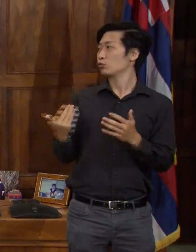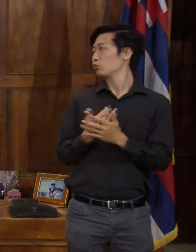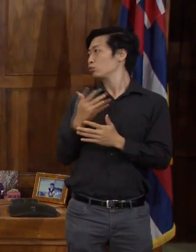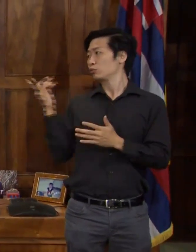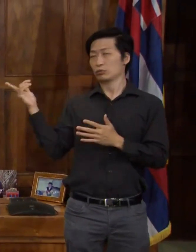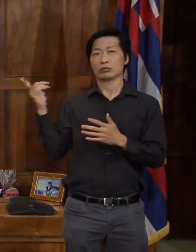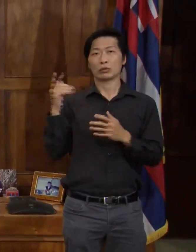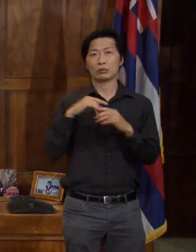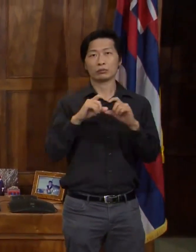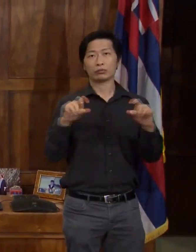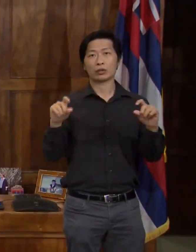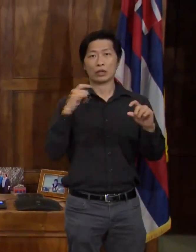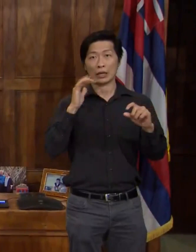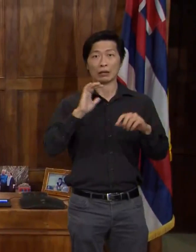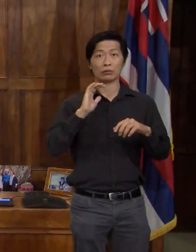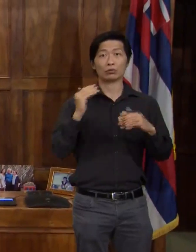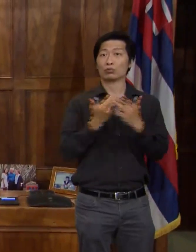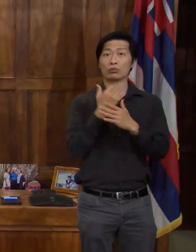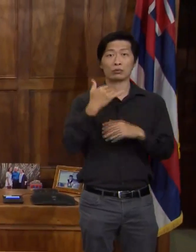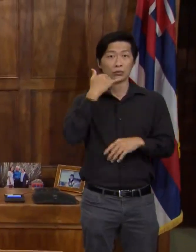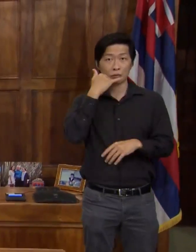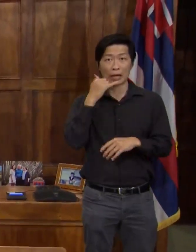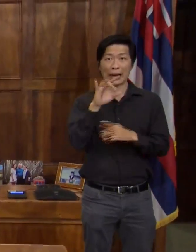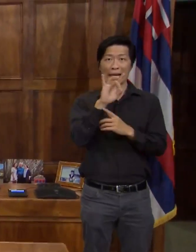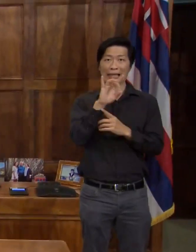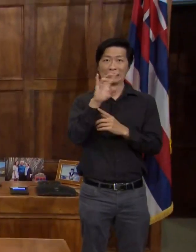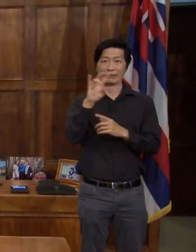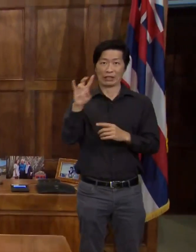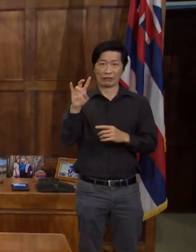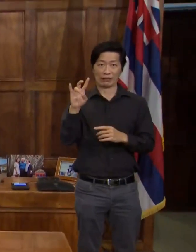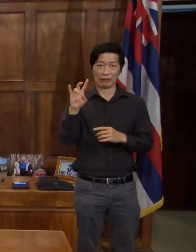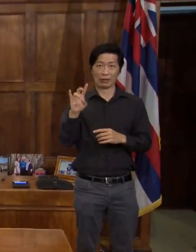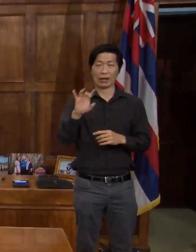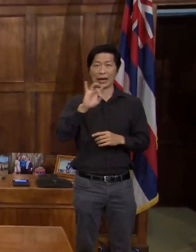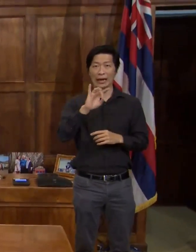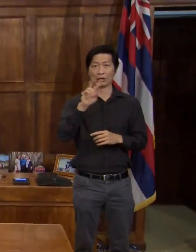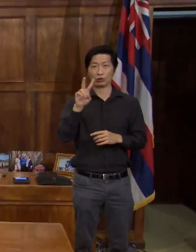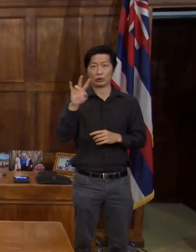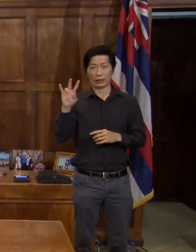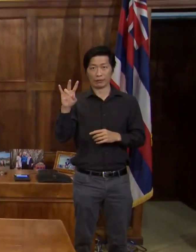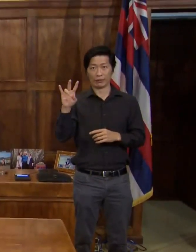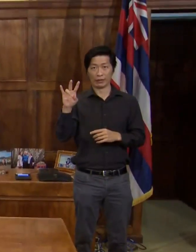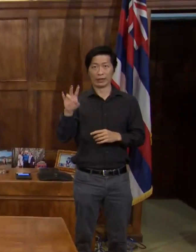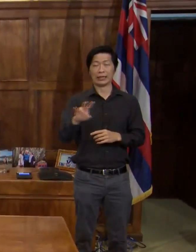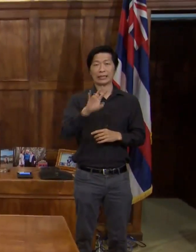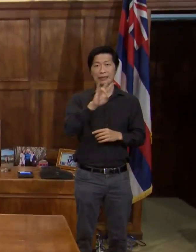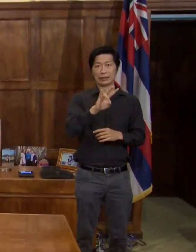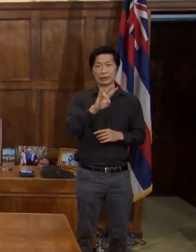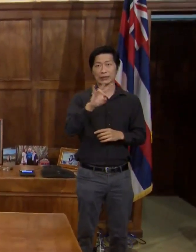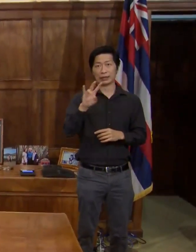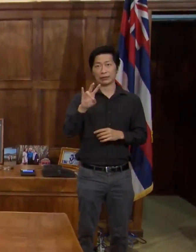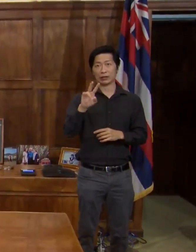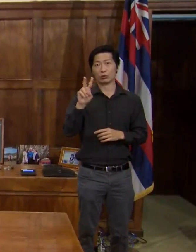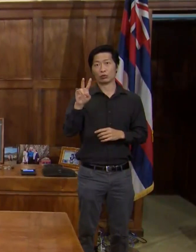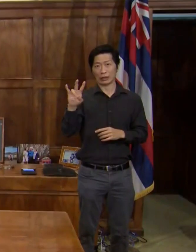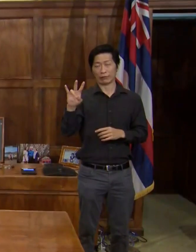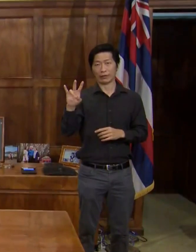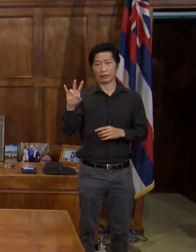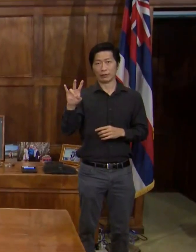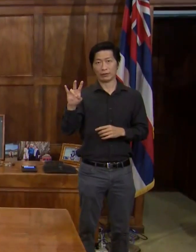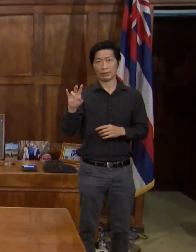The new activation hotline is 877-827-7727.